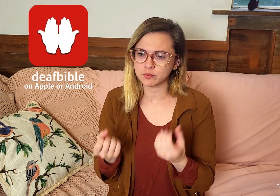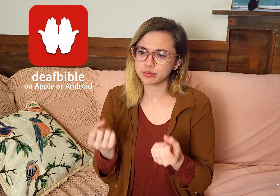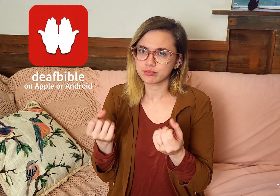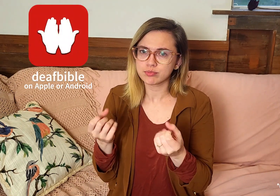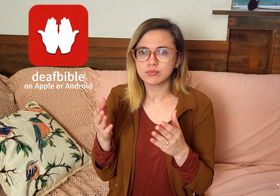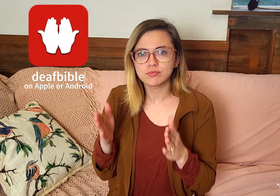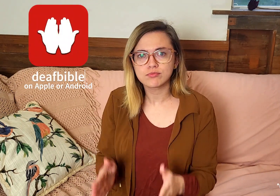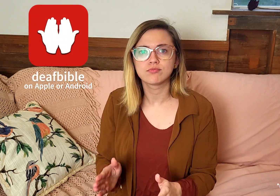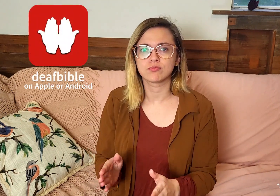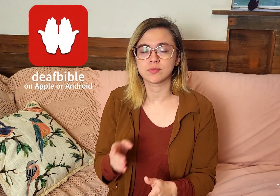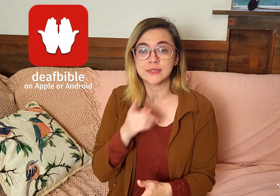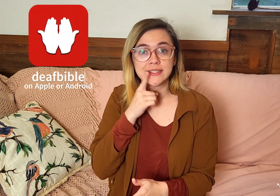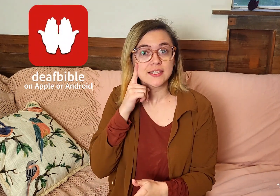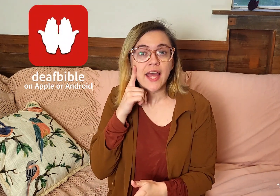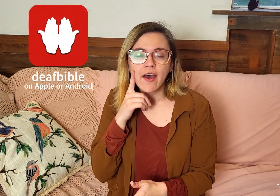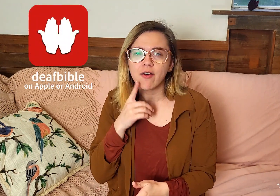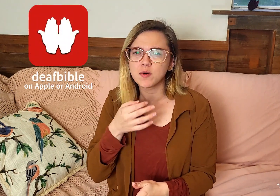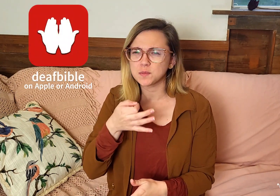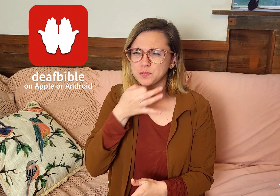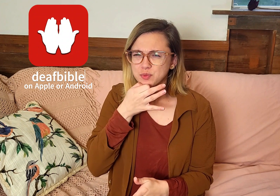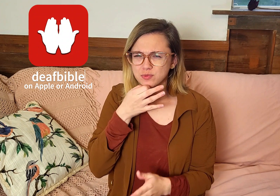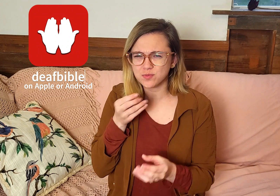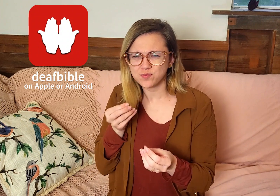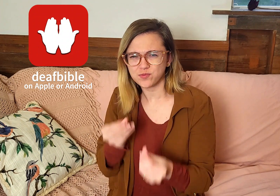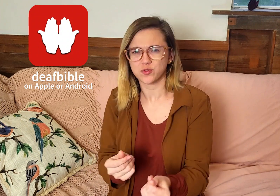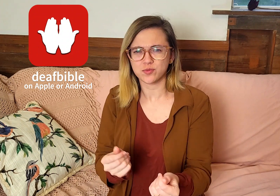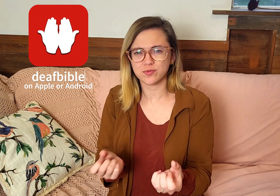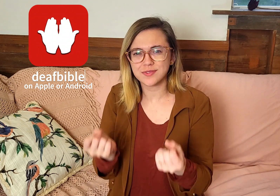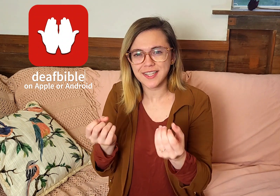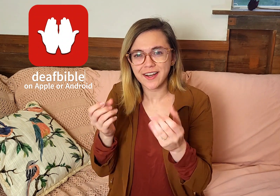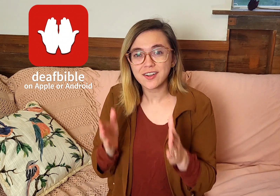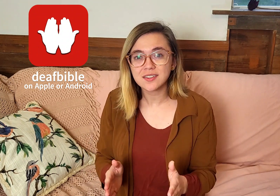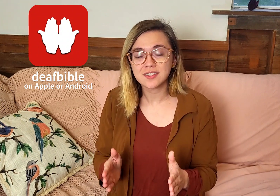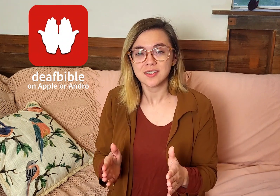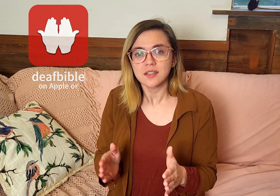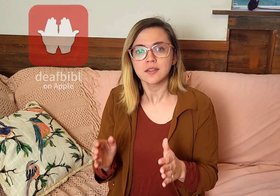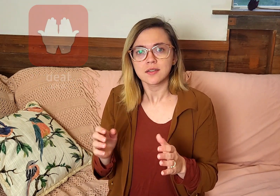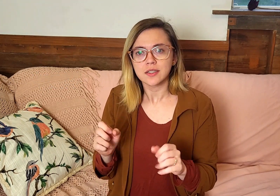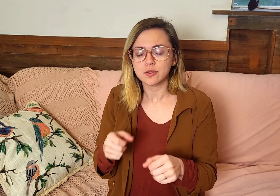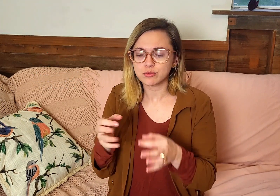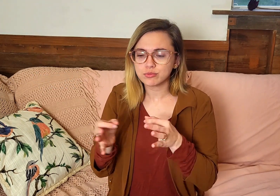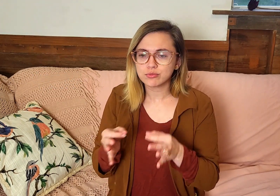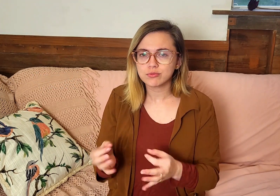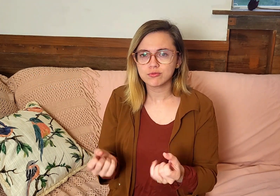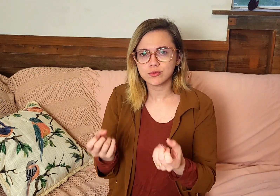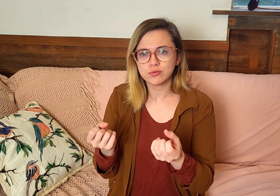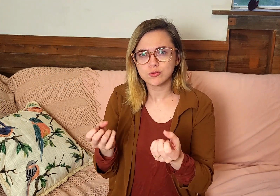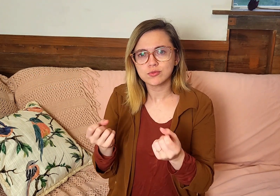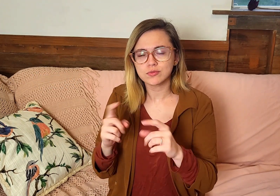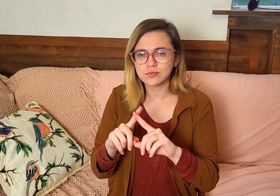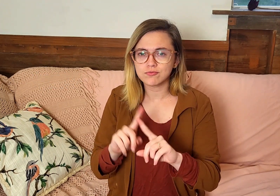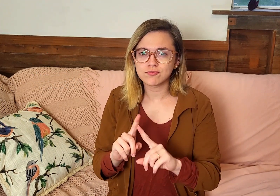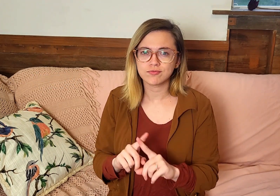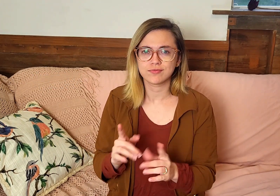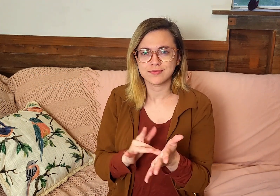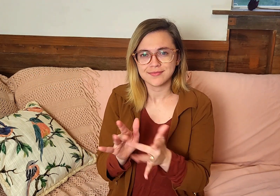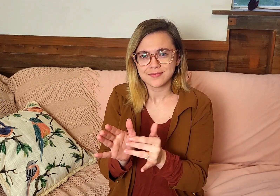have signers that are deaf and expert, very fluent signers that can describe in sign language the different